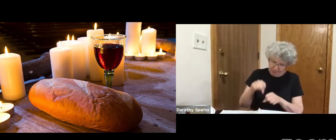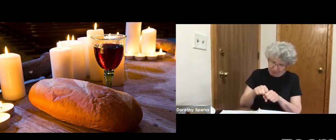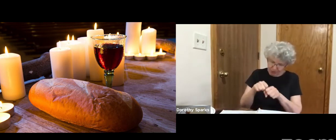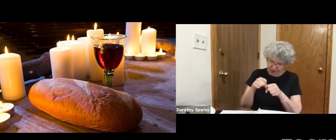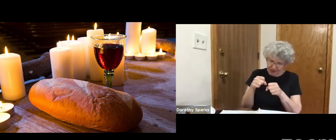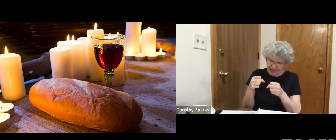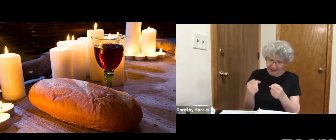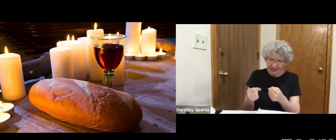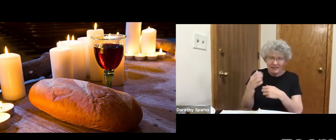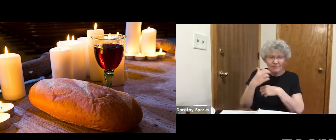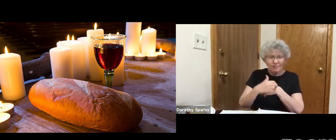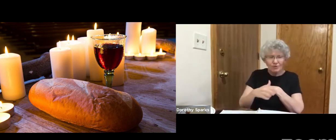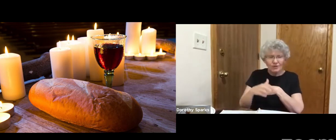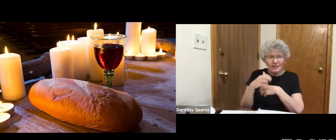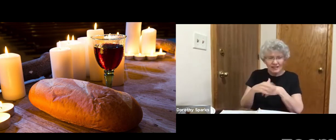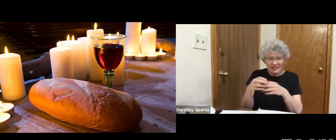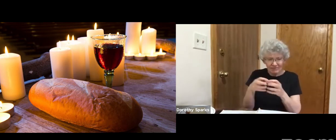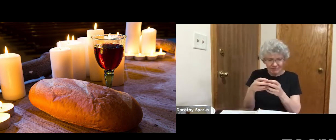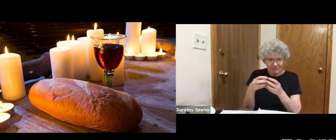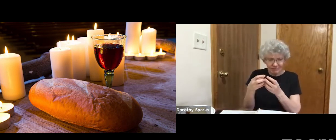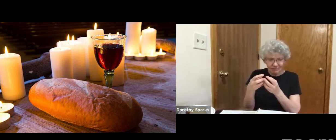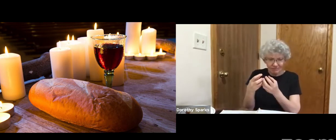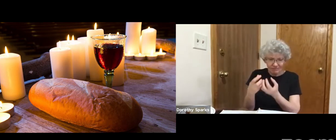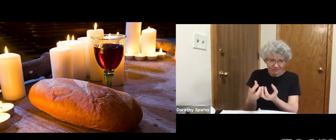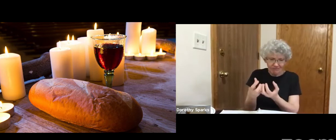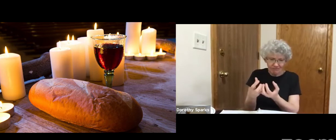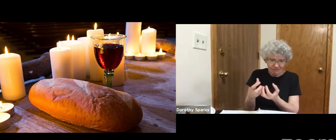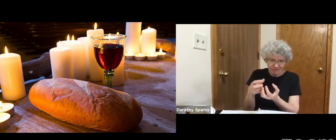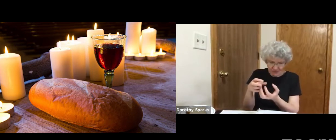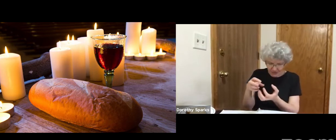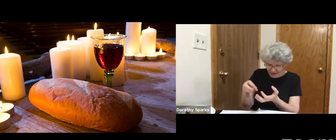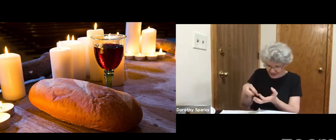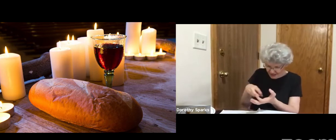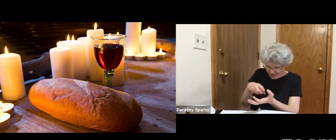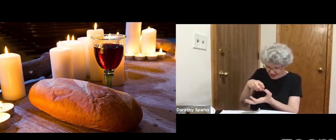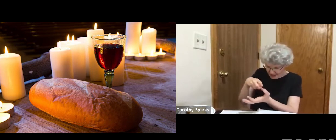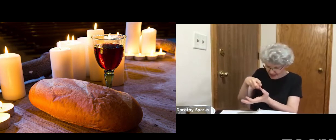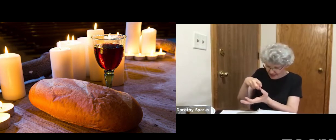bread together on our knees.